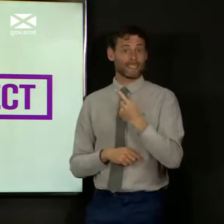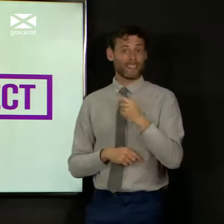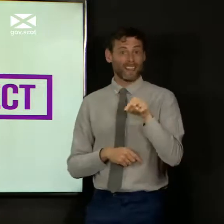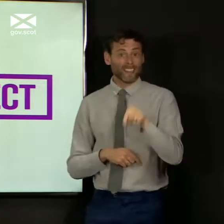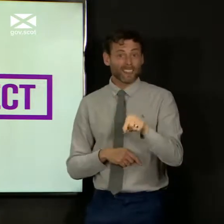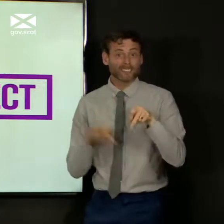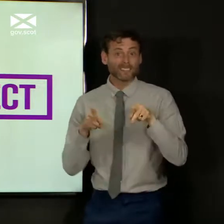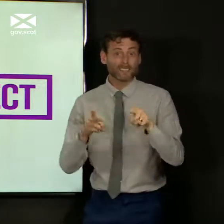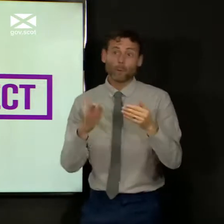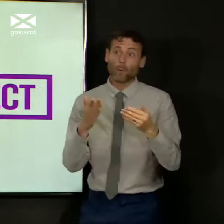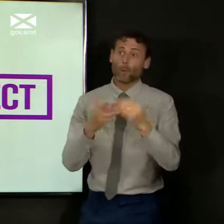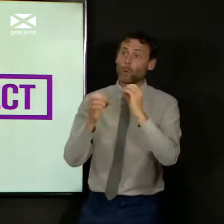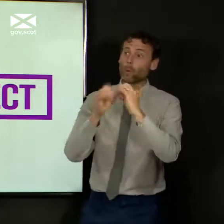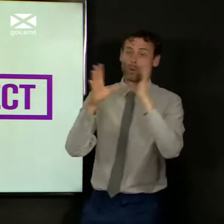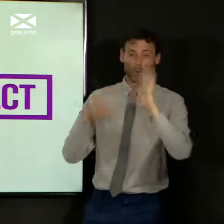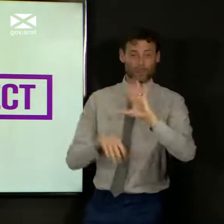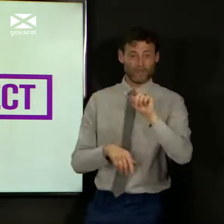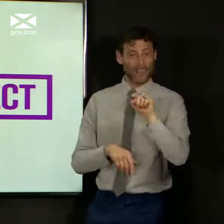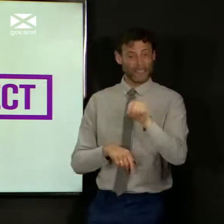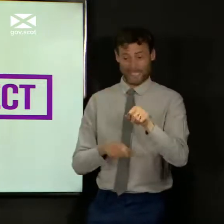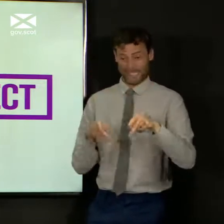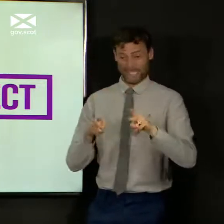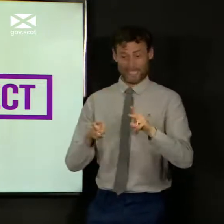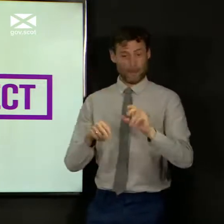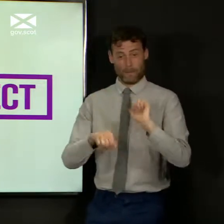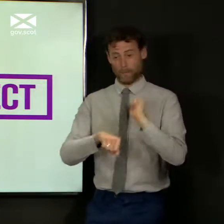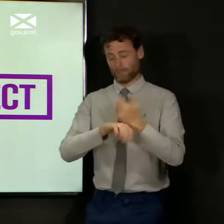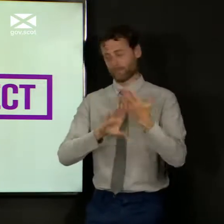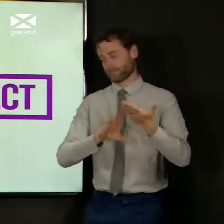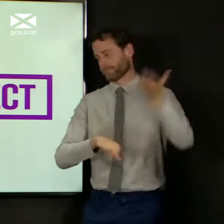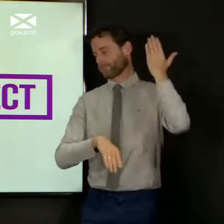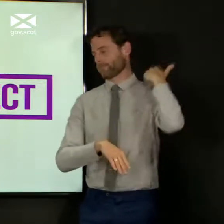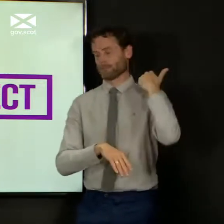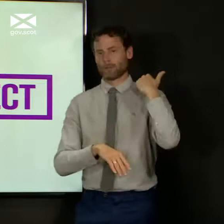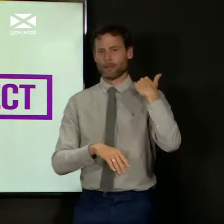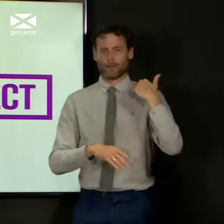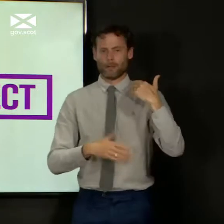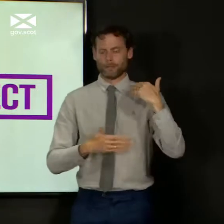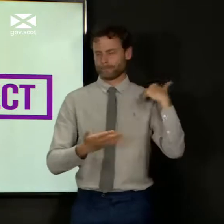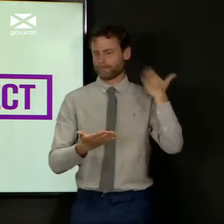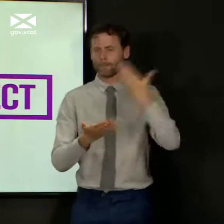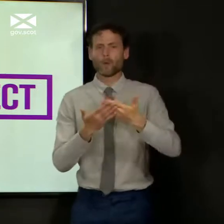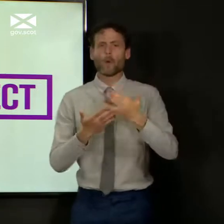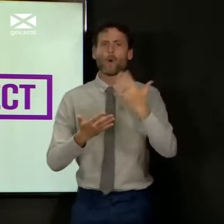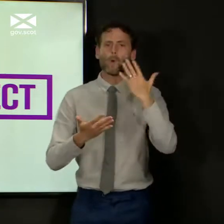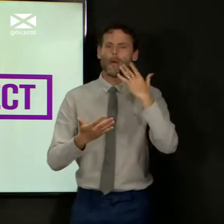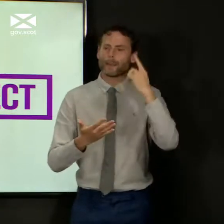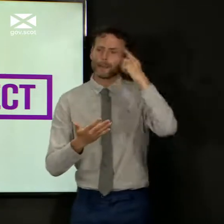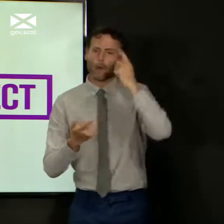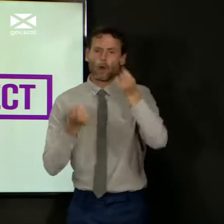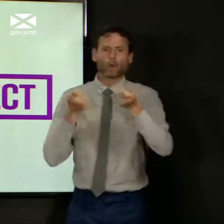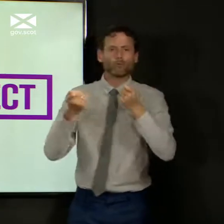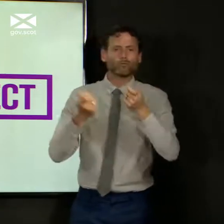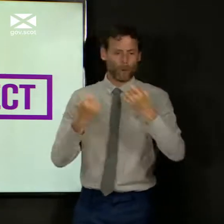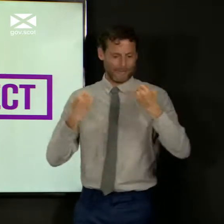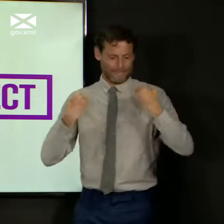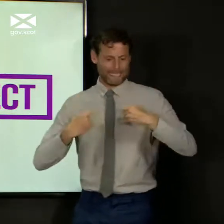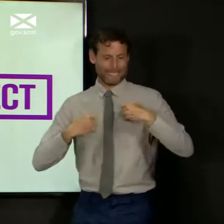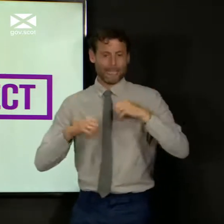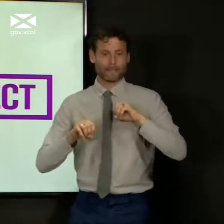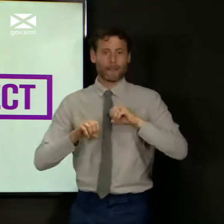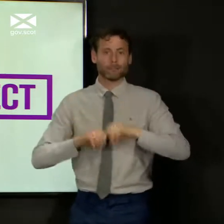system. This is a system that operates all the time when we are dealing with infectious diseases.